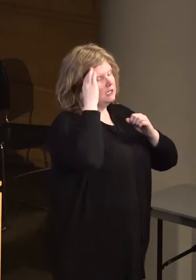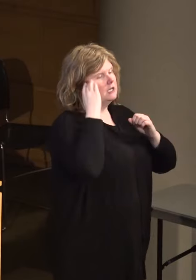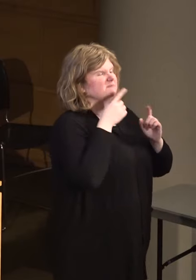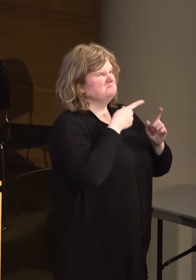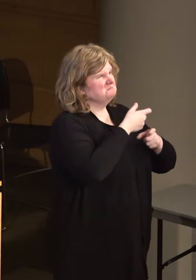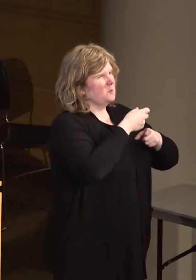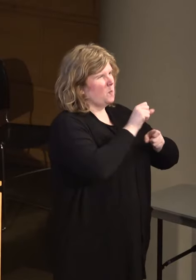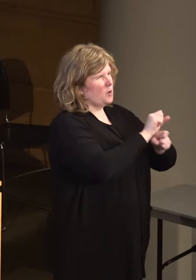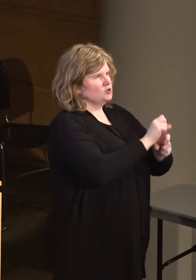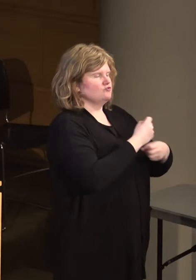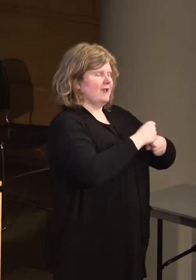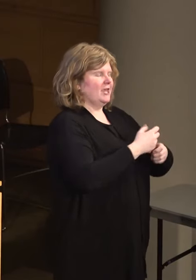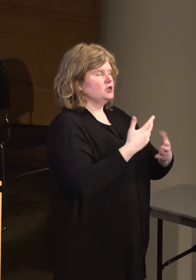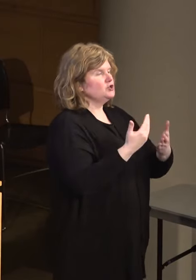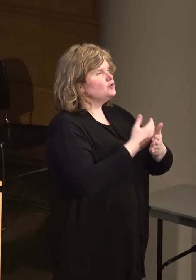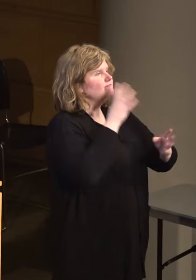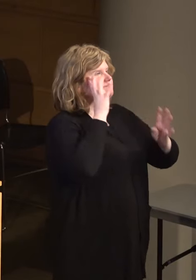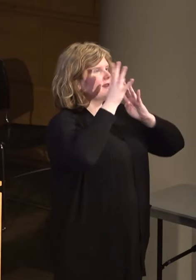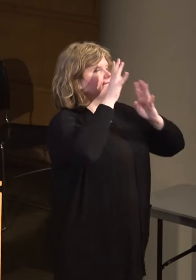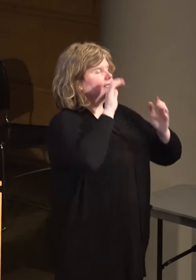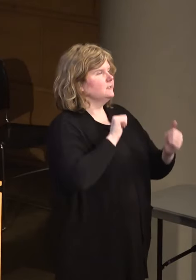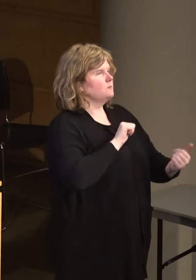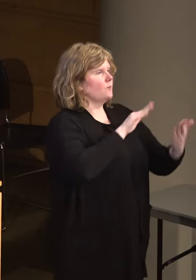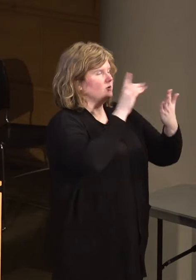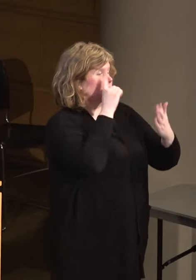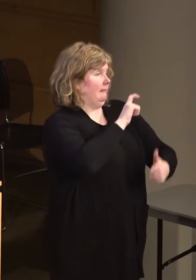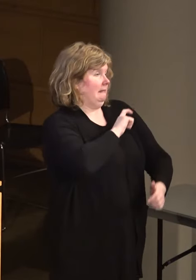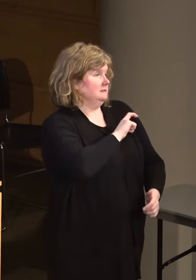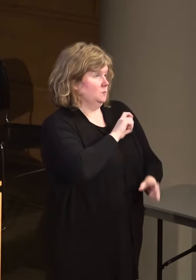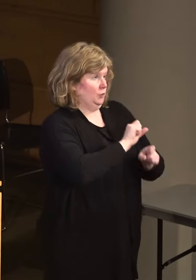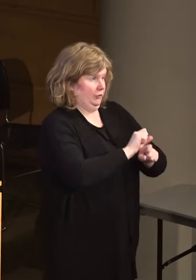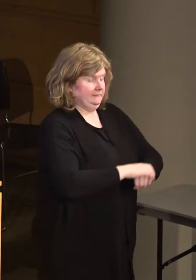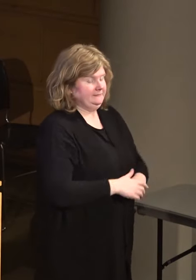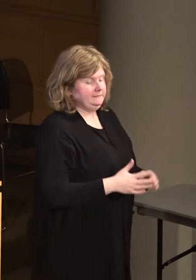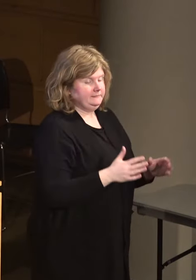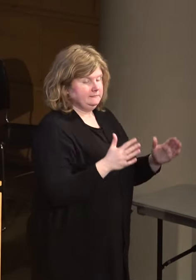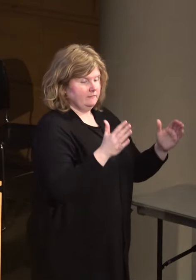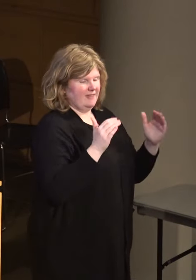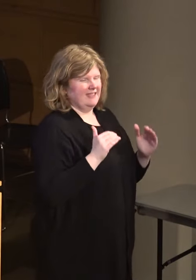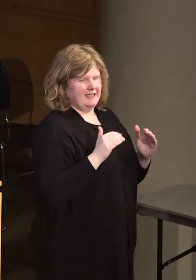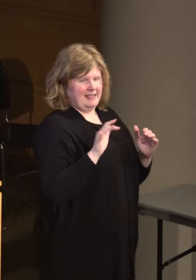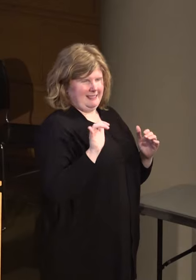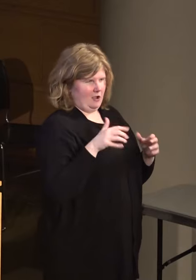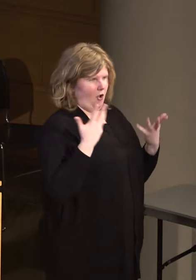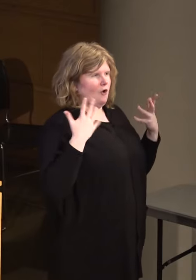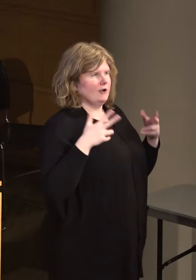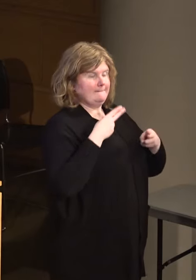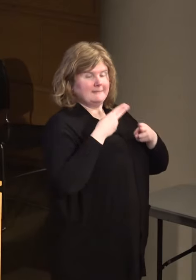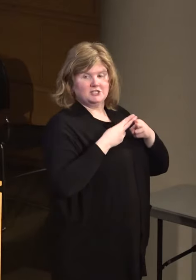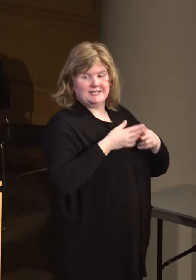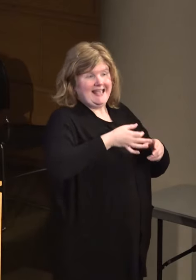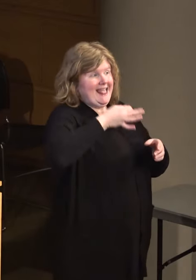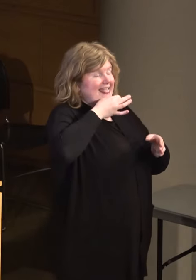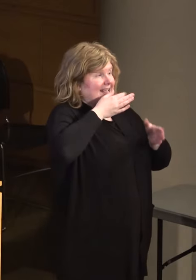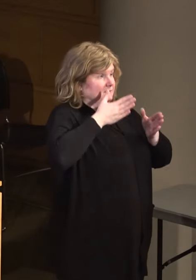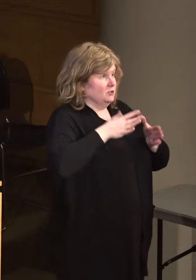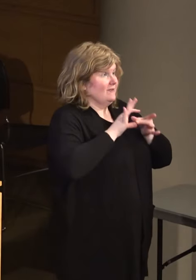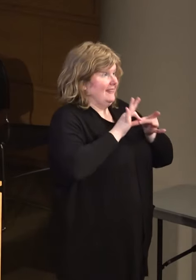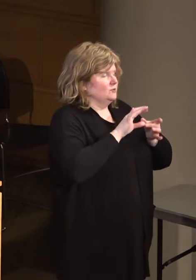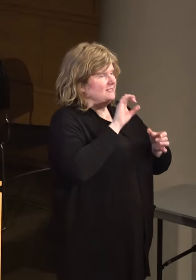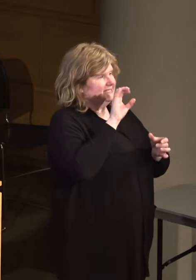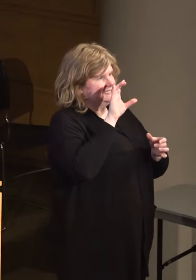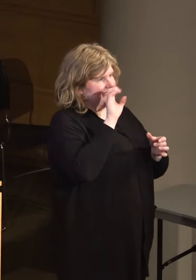creating new and innovative approaches to policing. Then we have, as I mentioned, experts in civil rights.